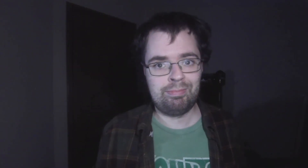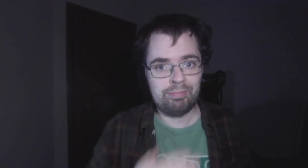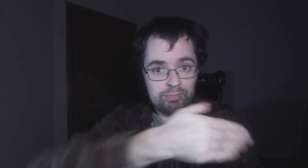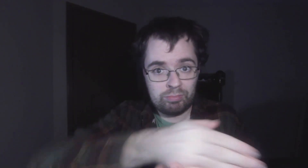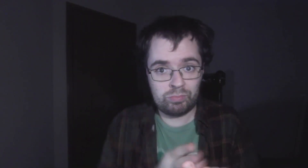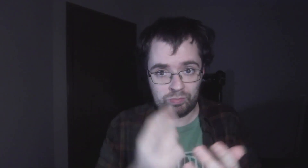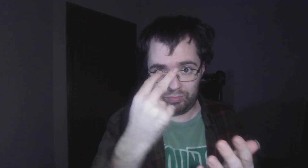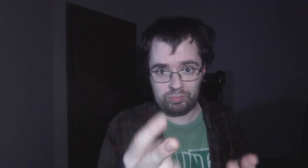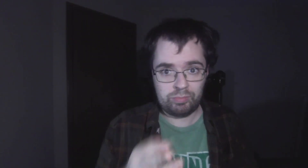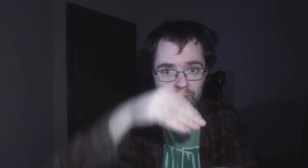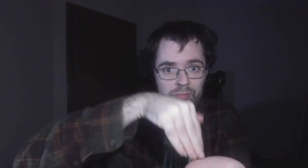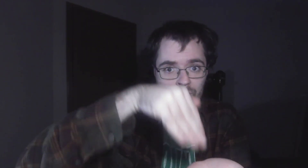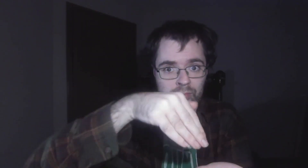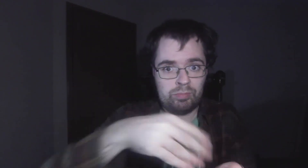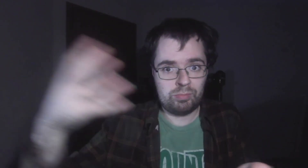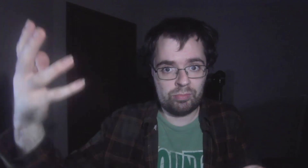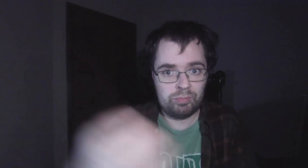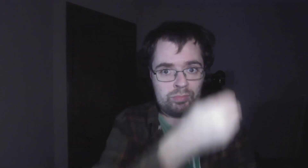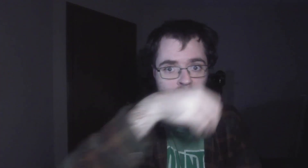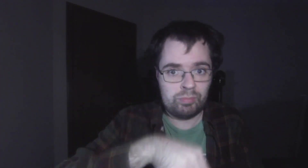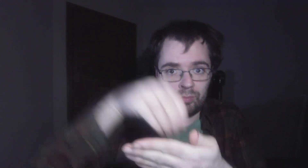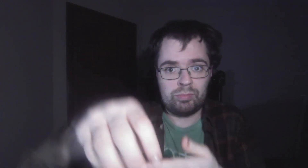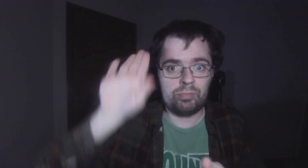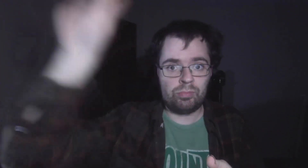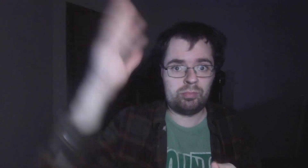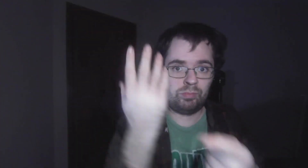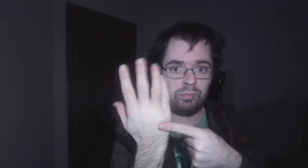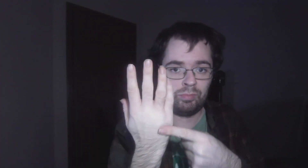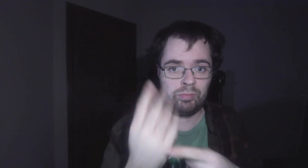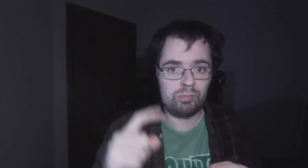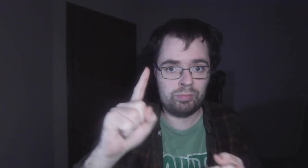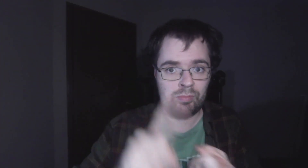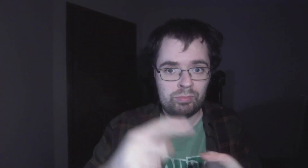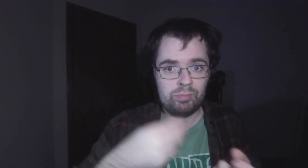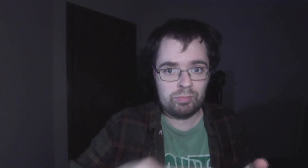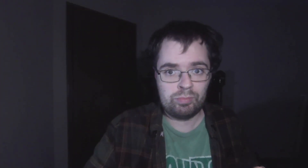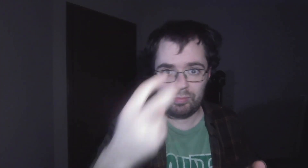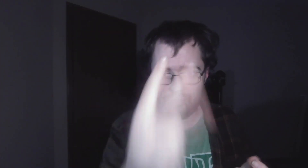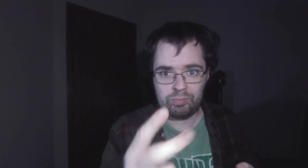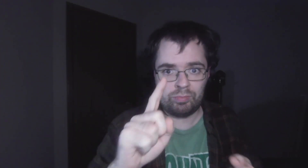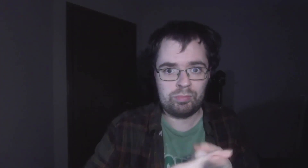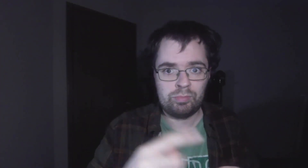some see a healer reaching out his hand to give sight to a blind man.